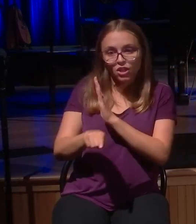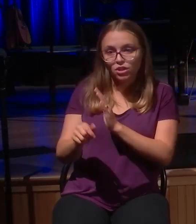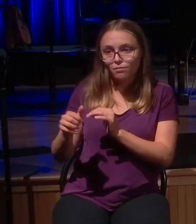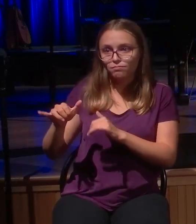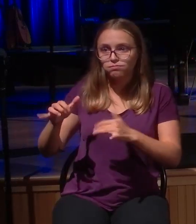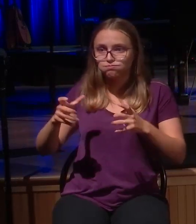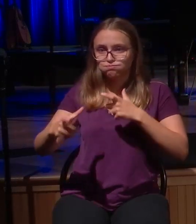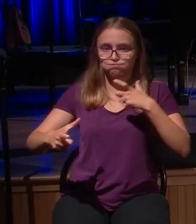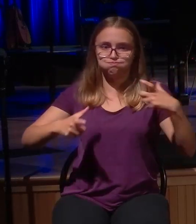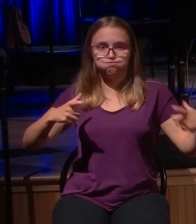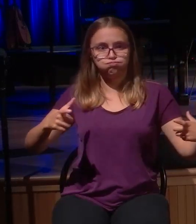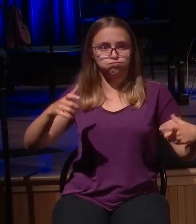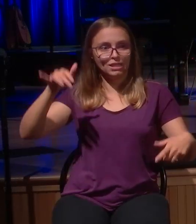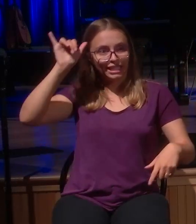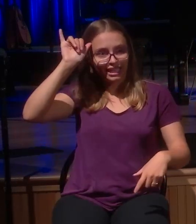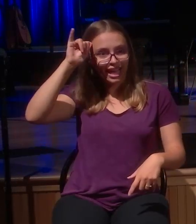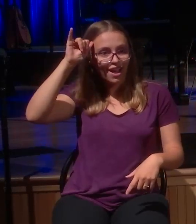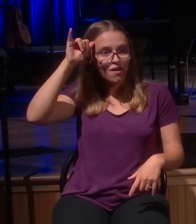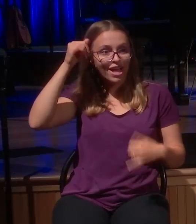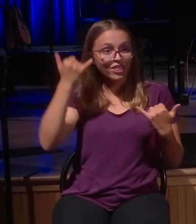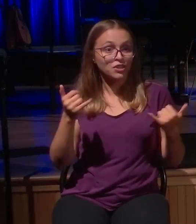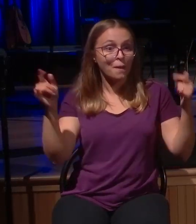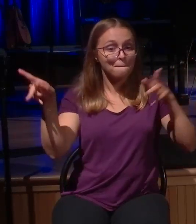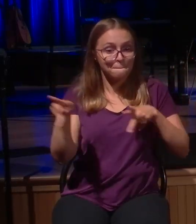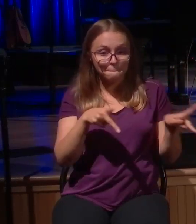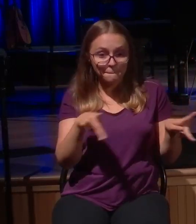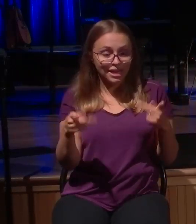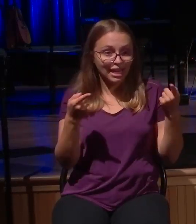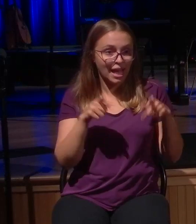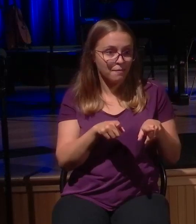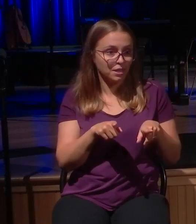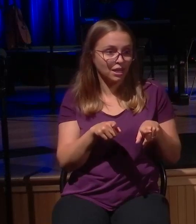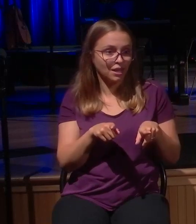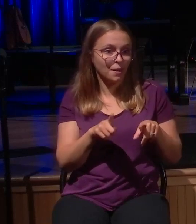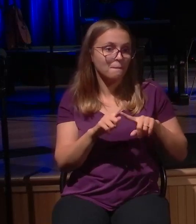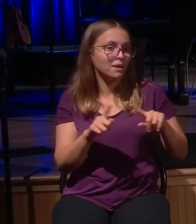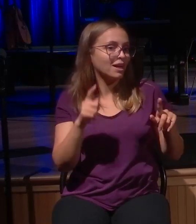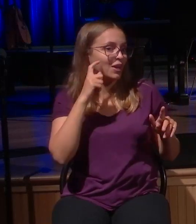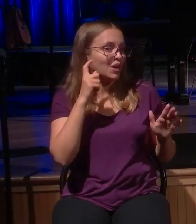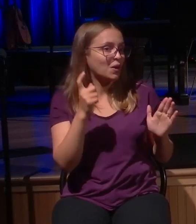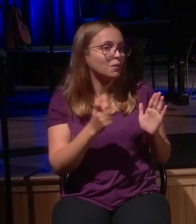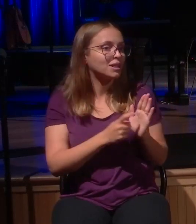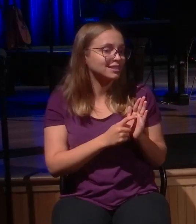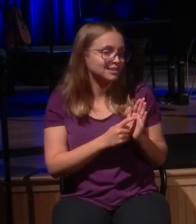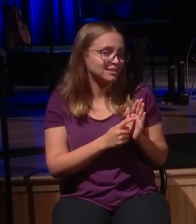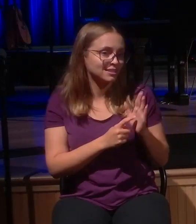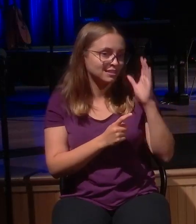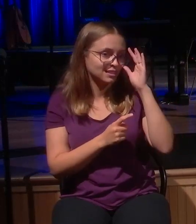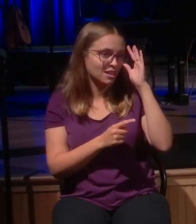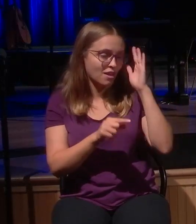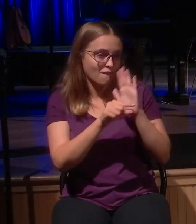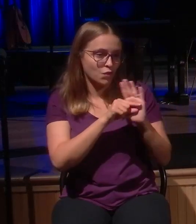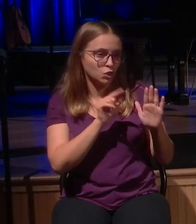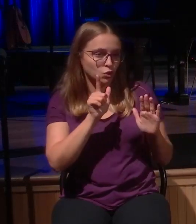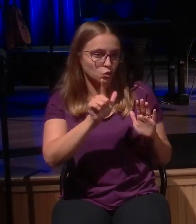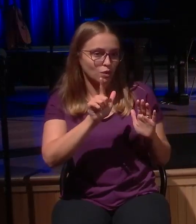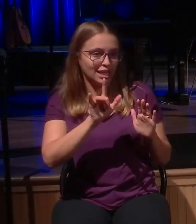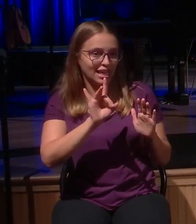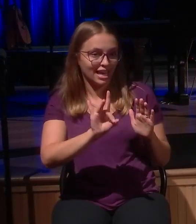But notice this good man in the worst sense of the word. Verse 28. But he was